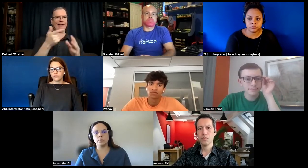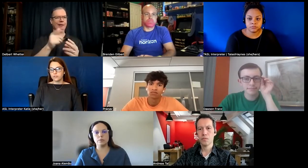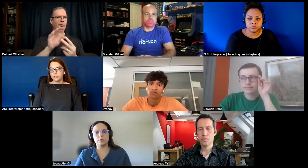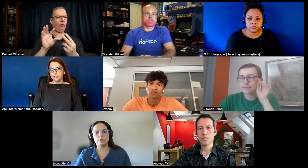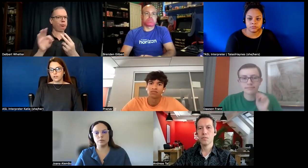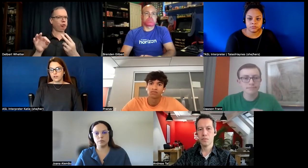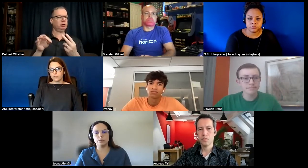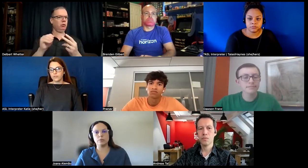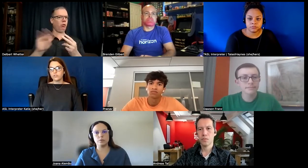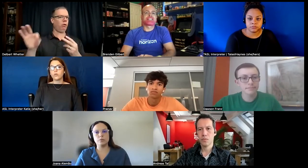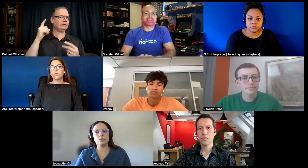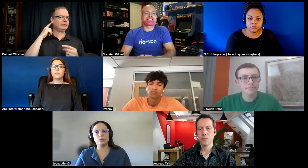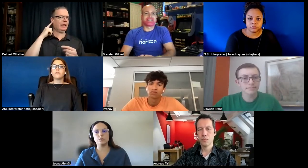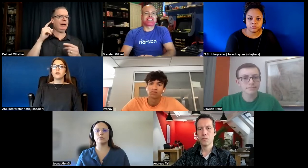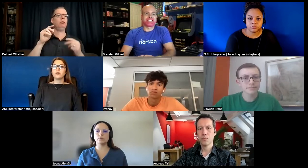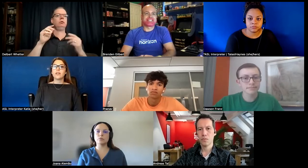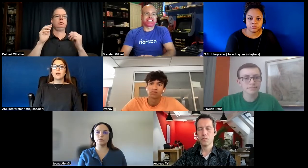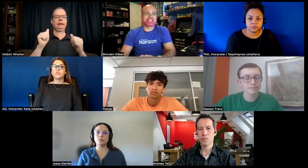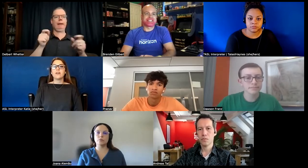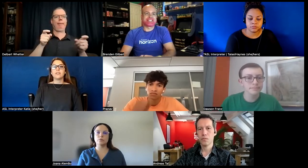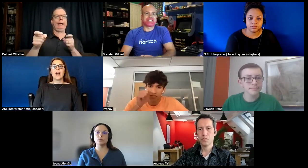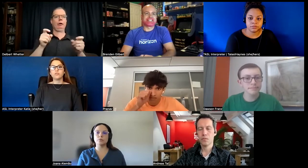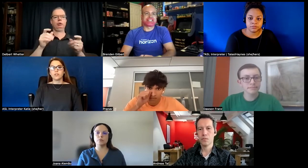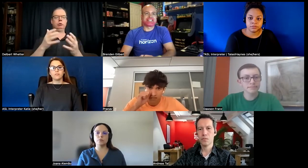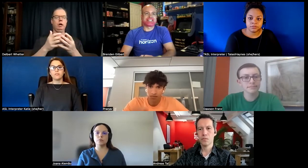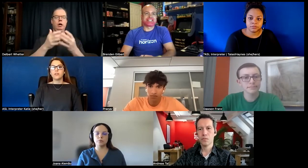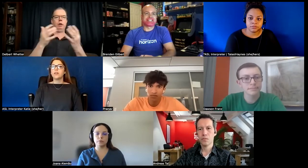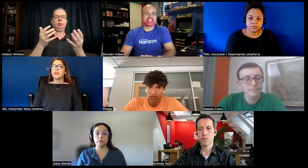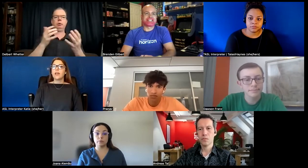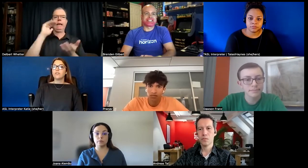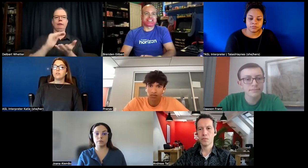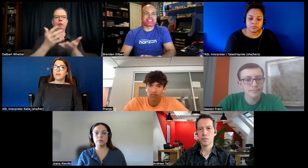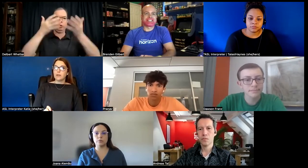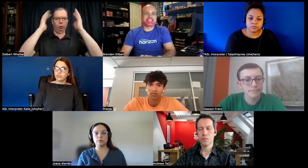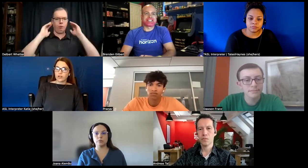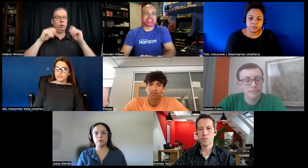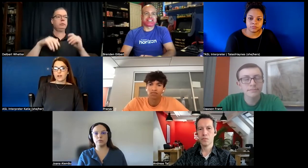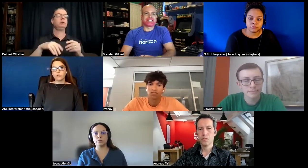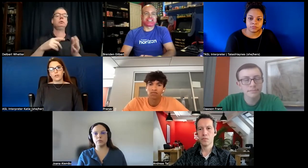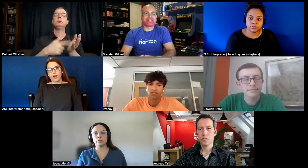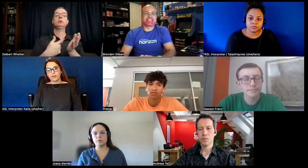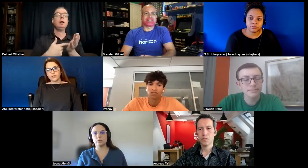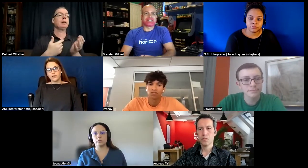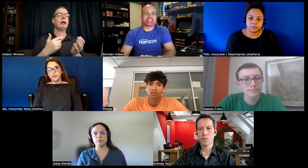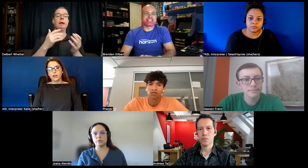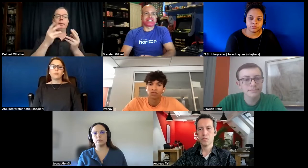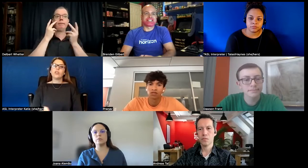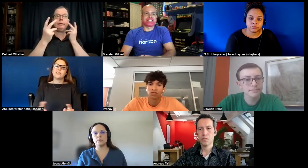um so maybe for captions having the option of having being able to turn on sound or not or like